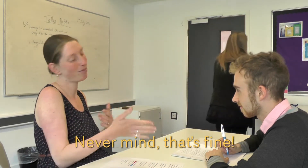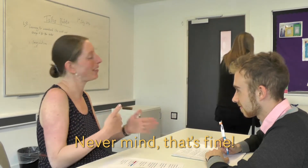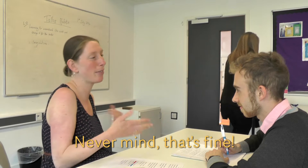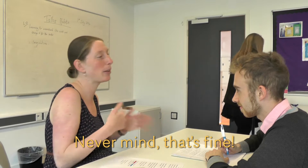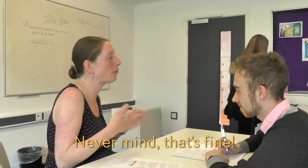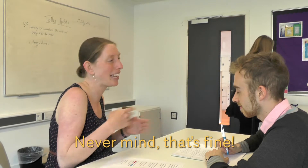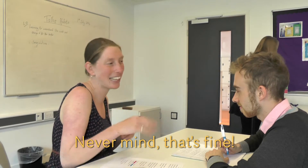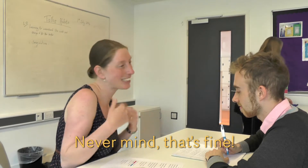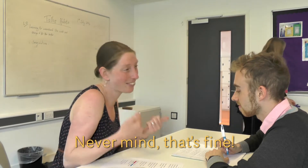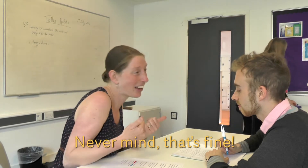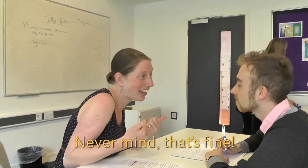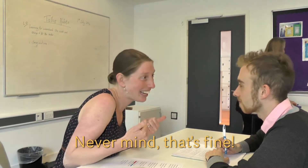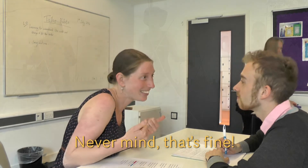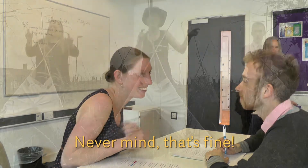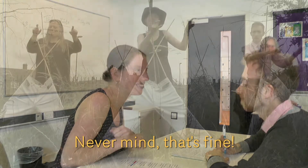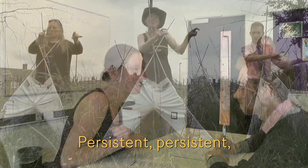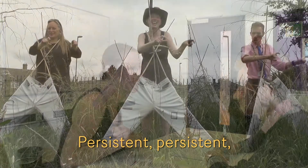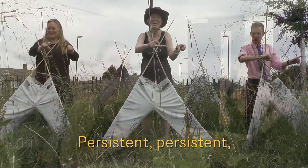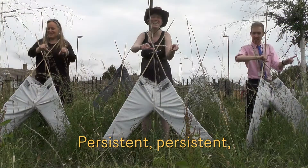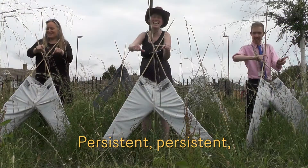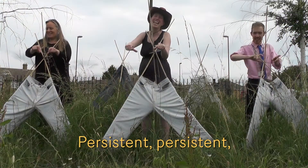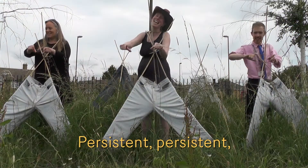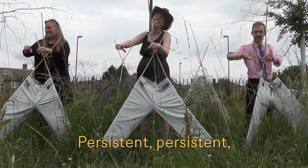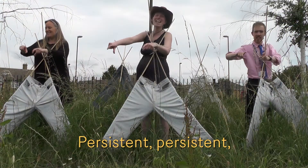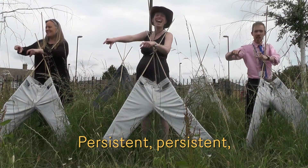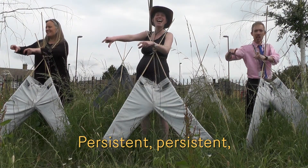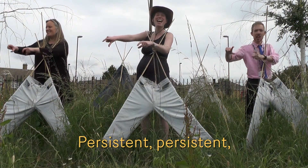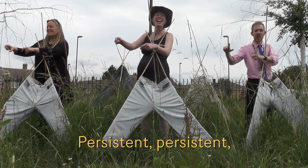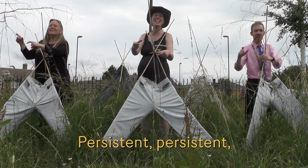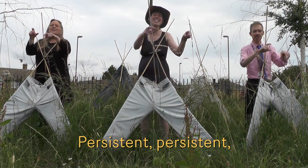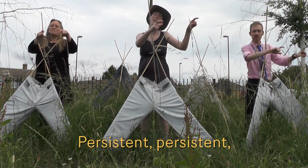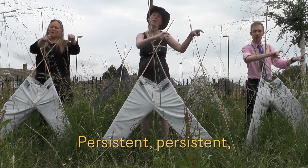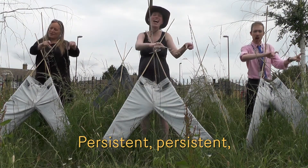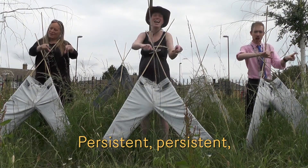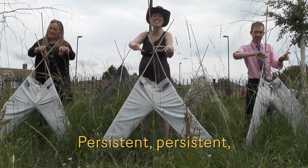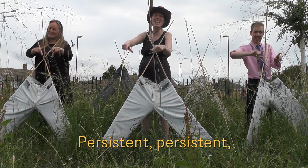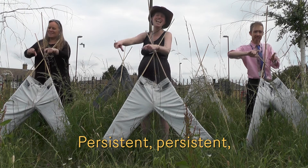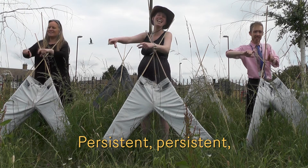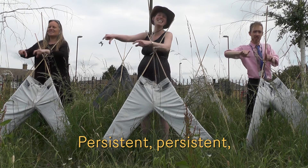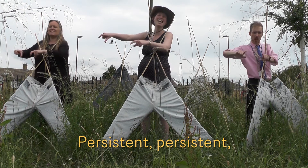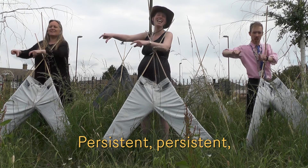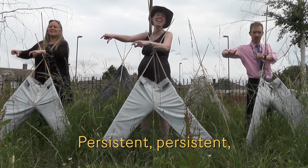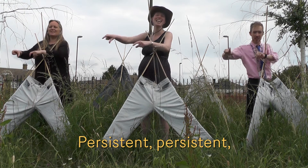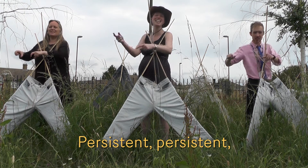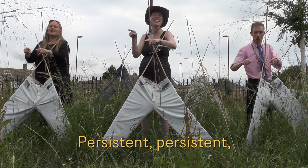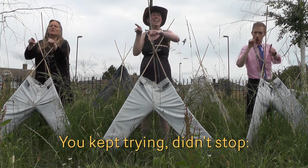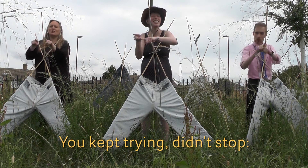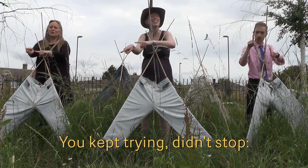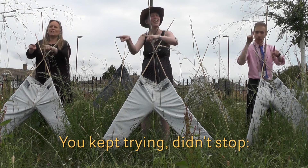never mind that's fine. Persistent, persistent, you kept